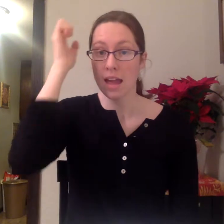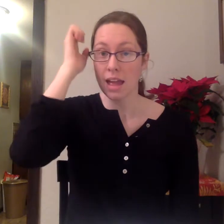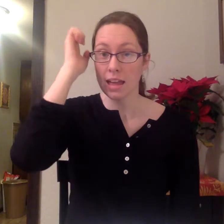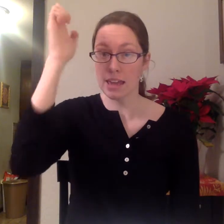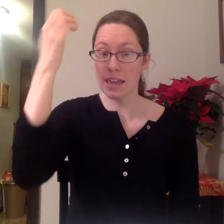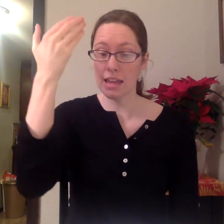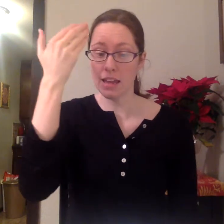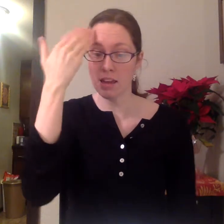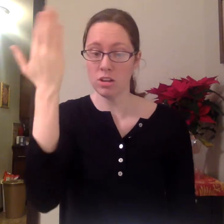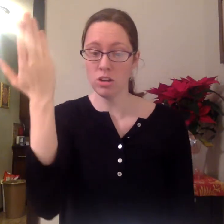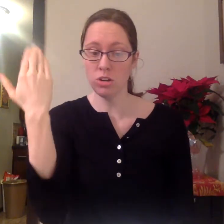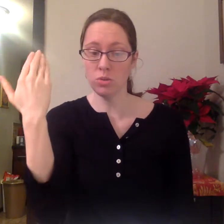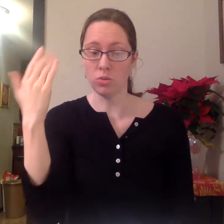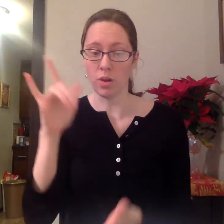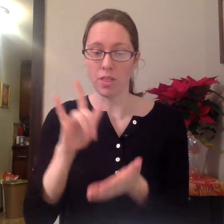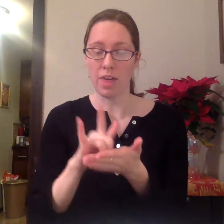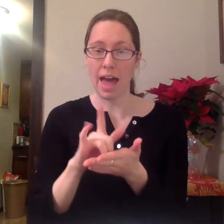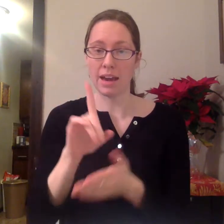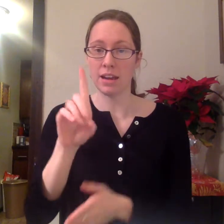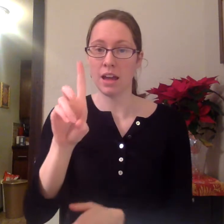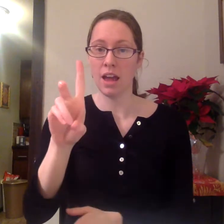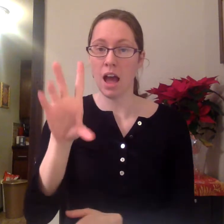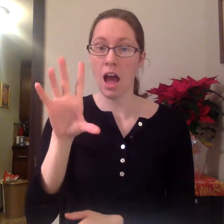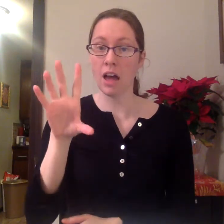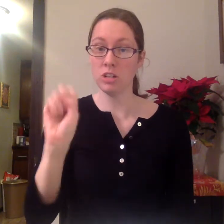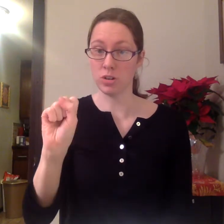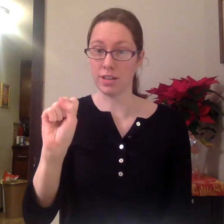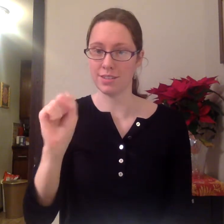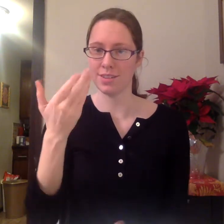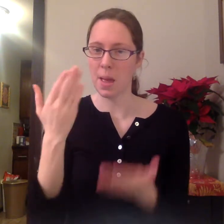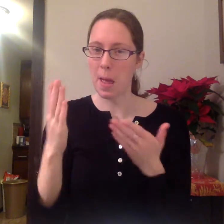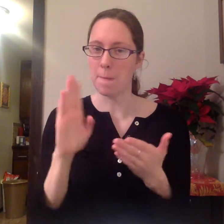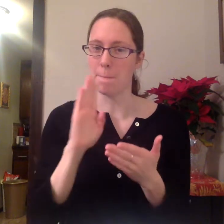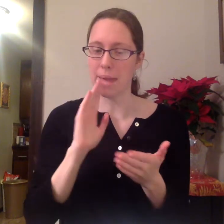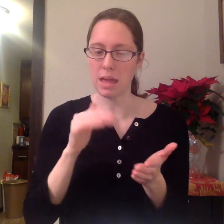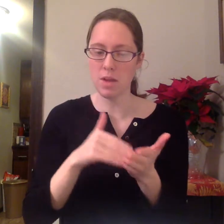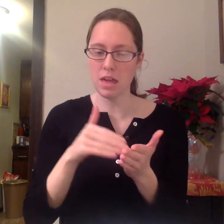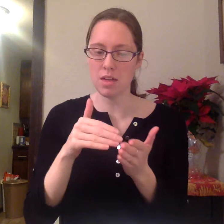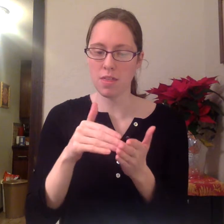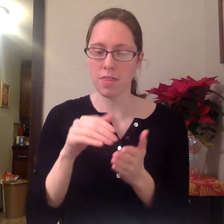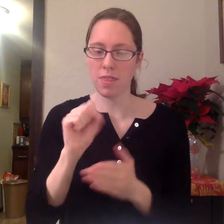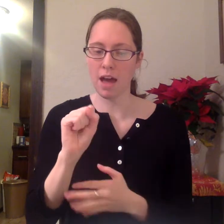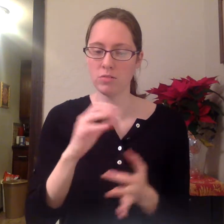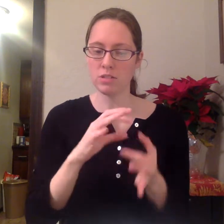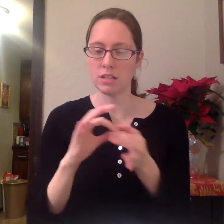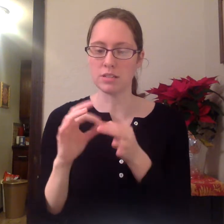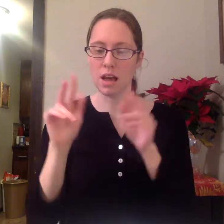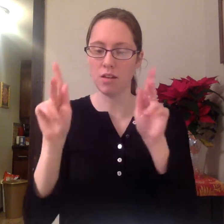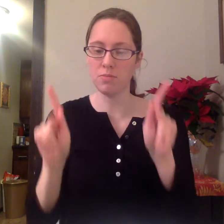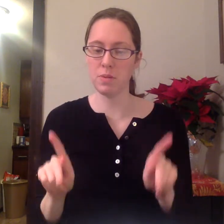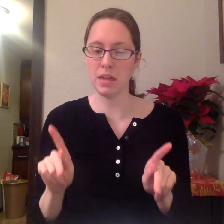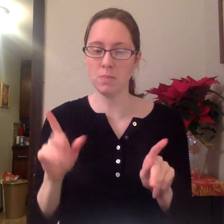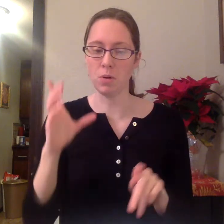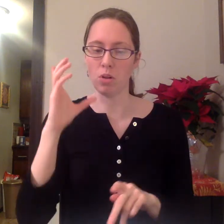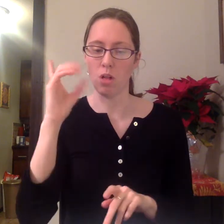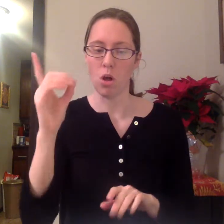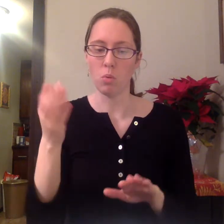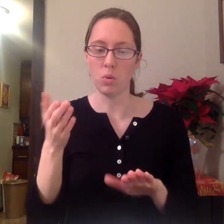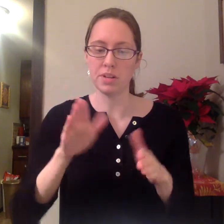He knew that hundreds, maybe thousands of people would